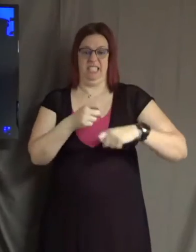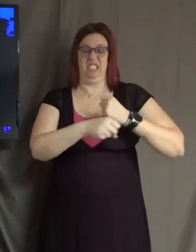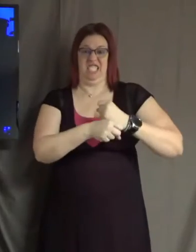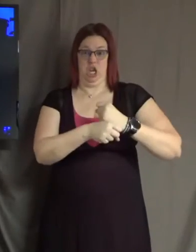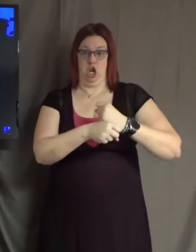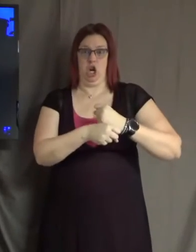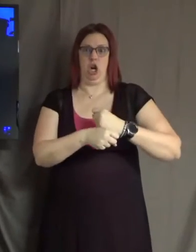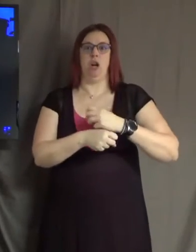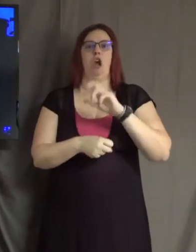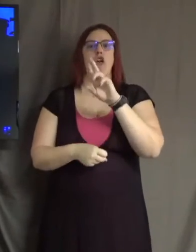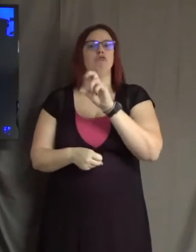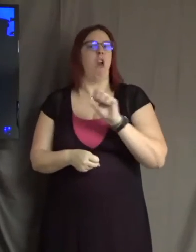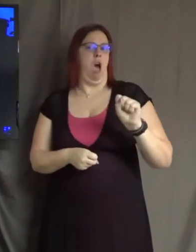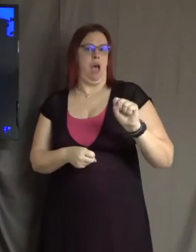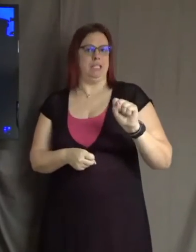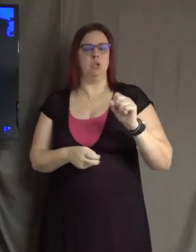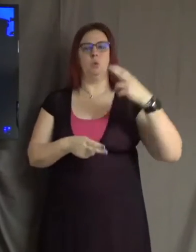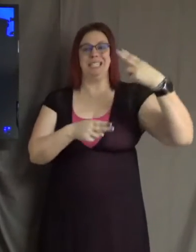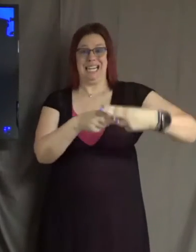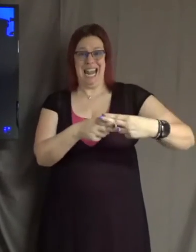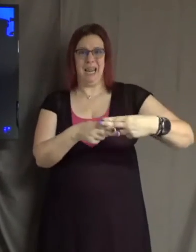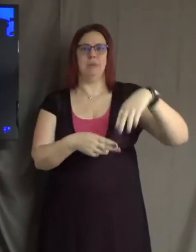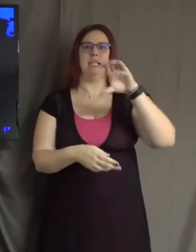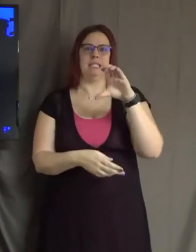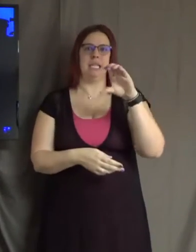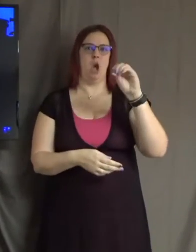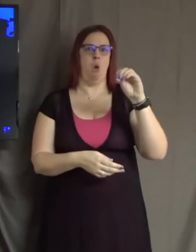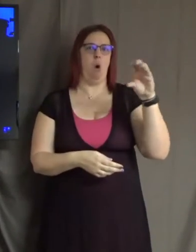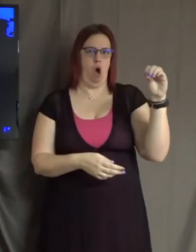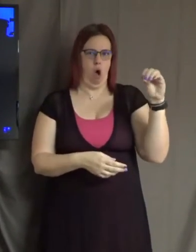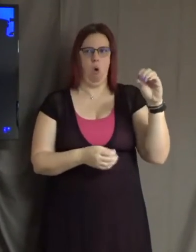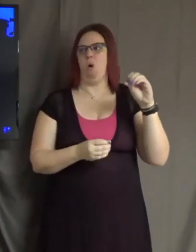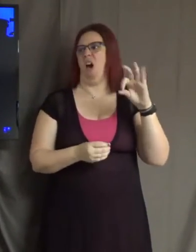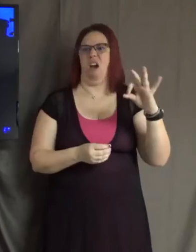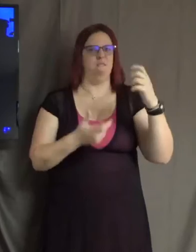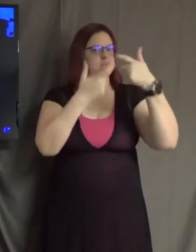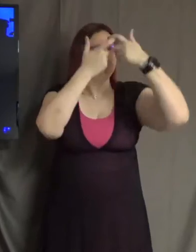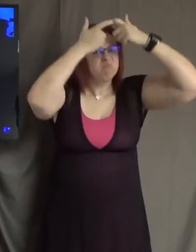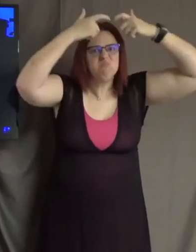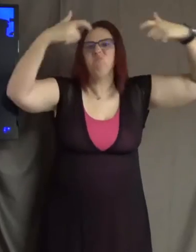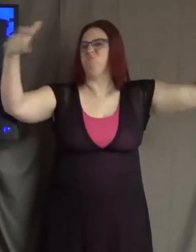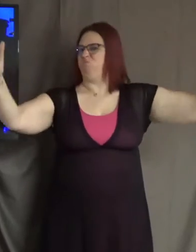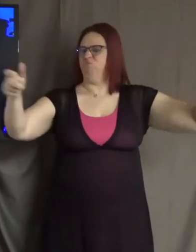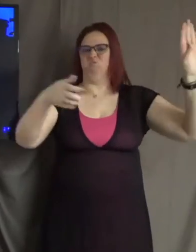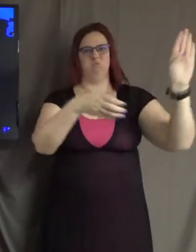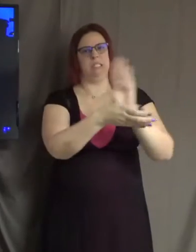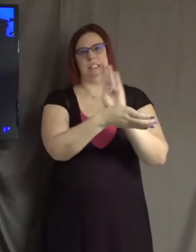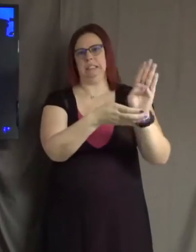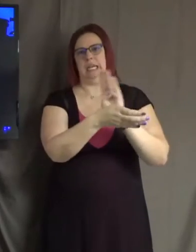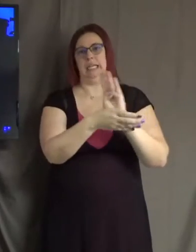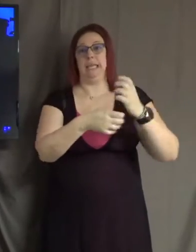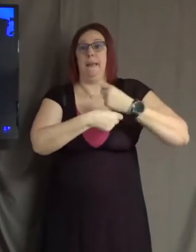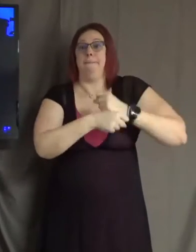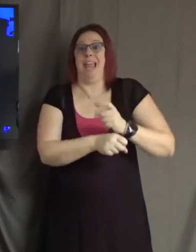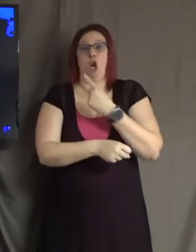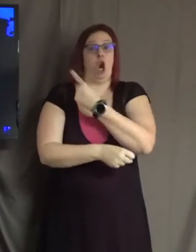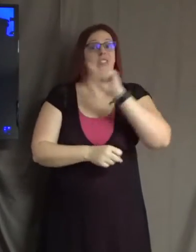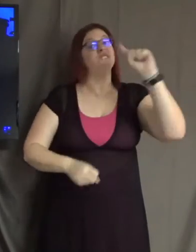Alliance. And in this new position that she took on, it made her the first, and so far,